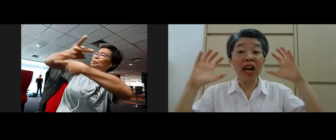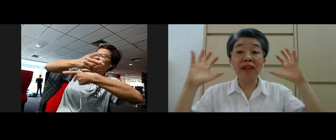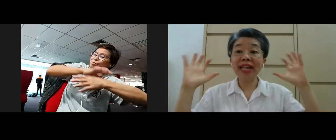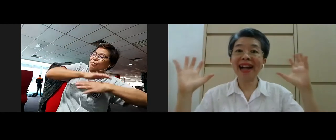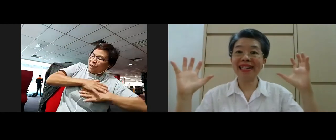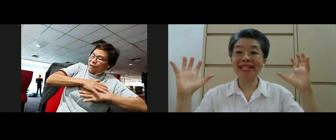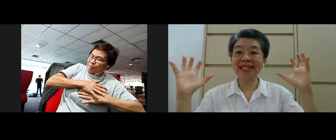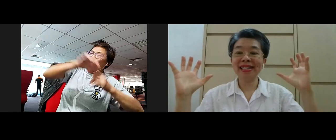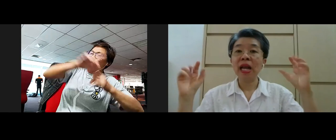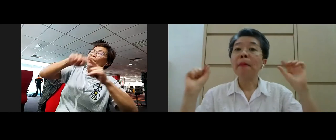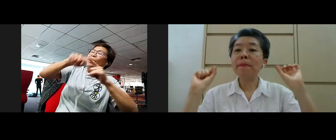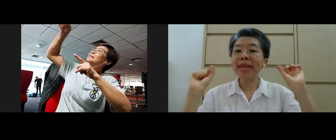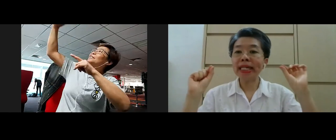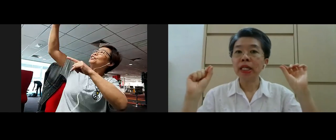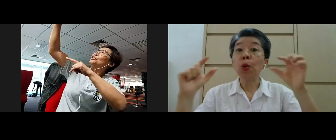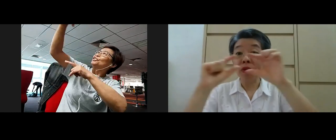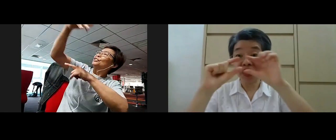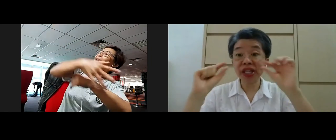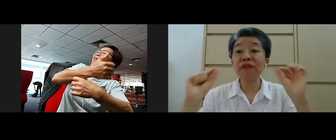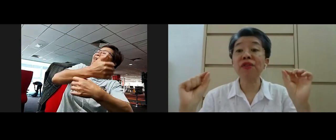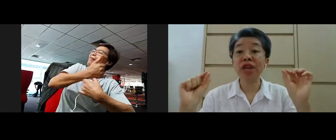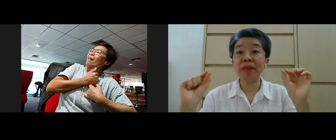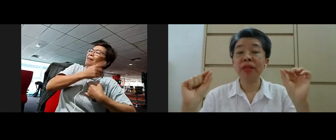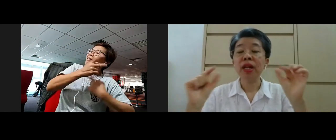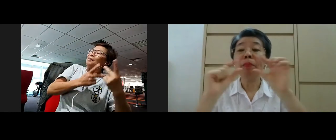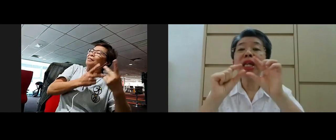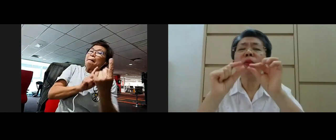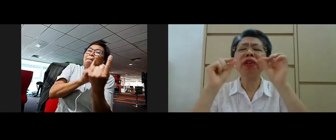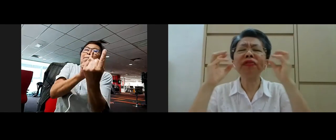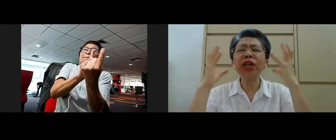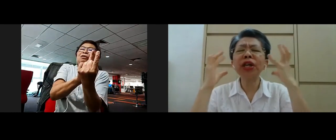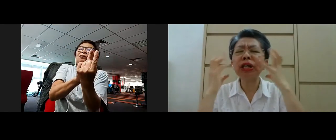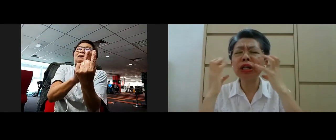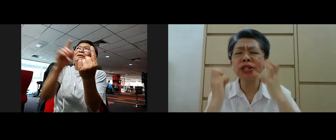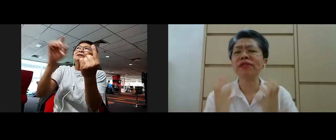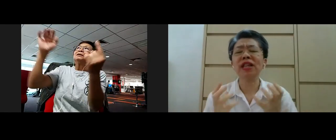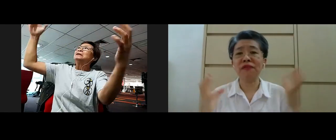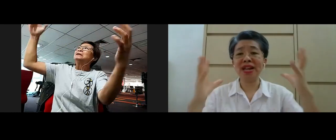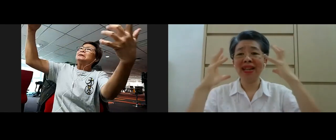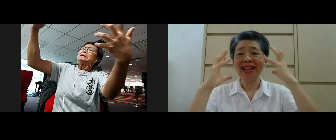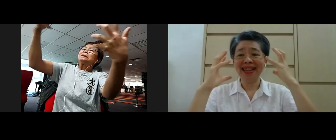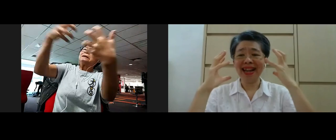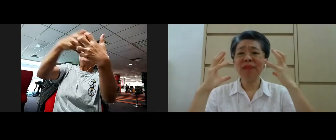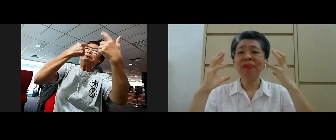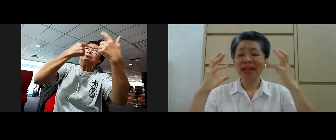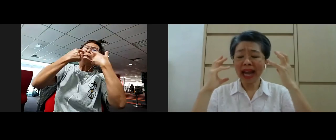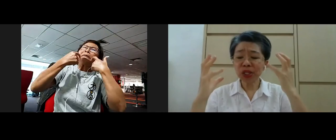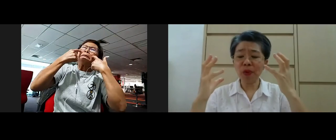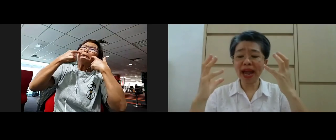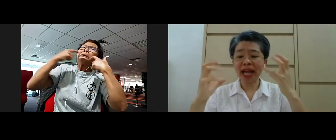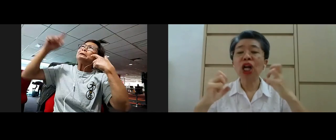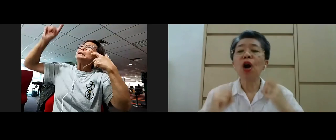of loving kindness meet with suffering meet with the tears of suffering yeah